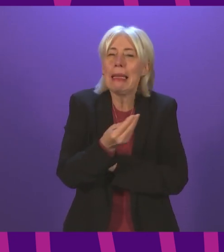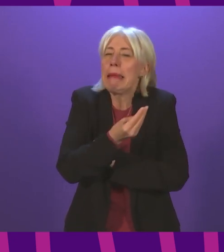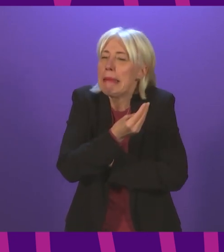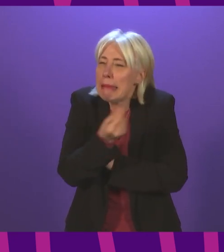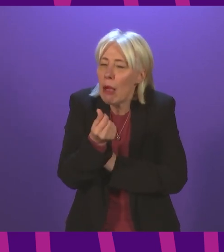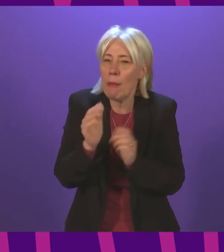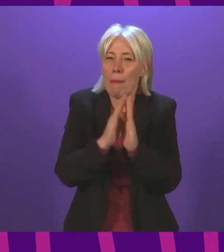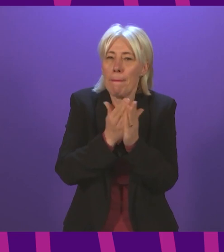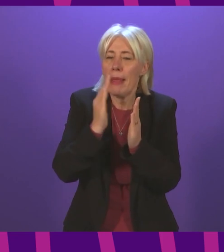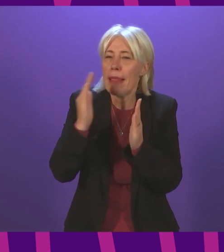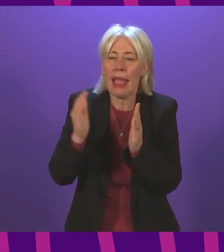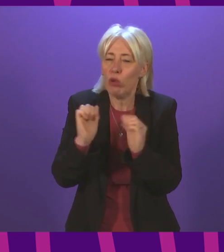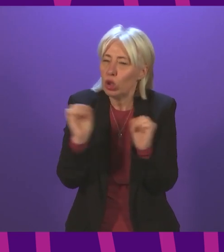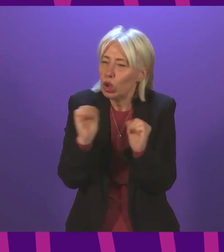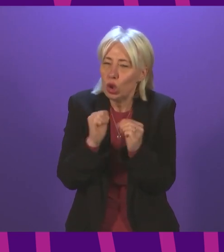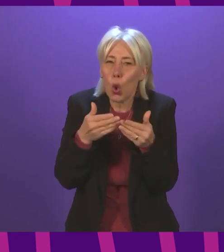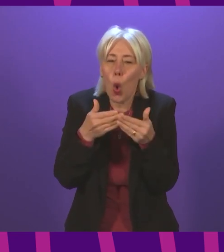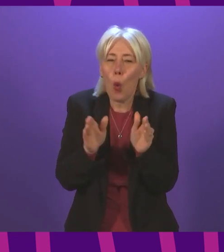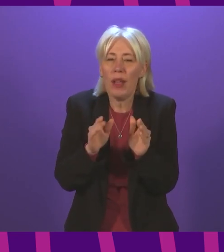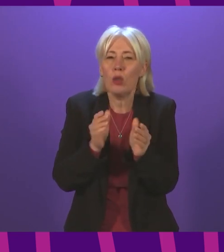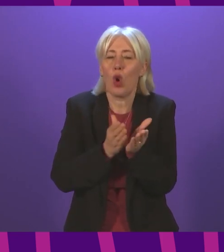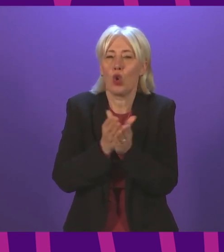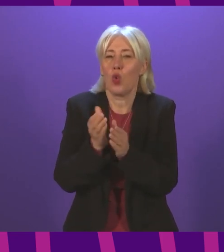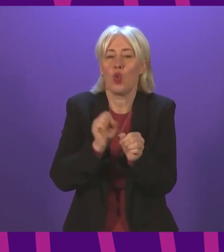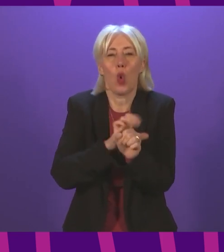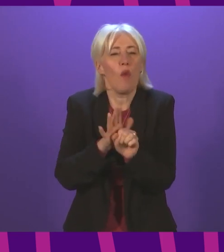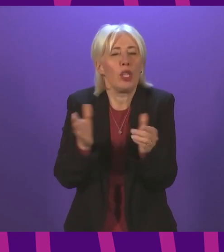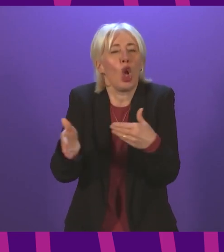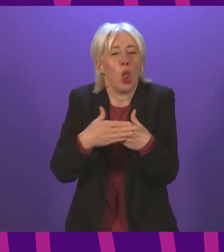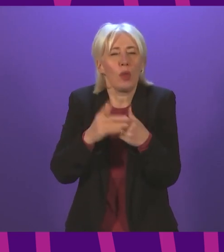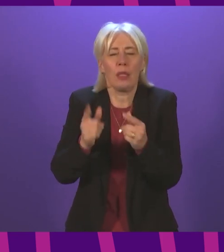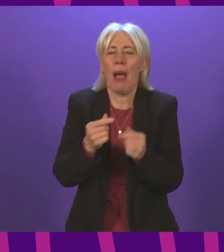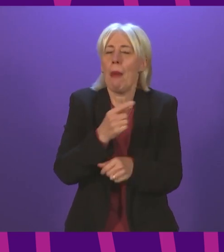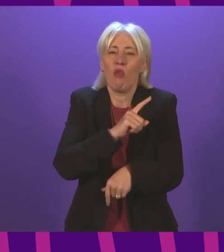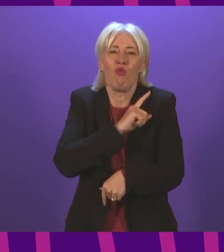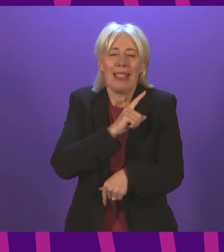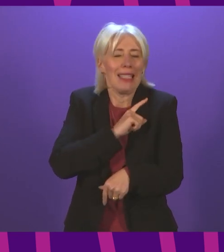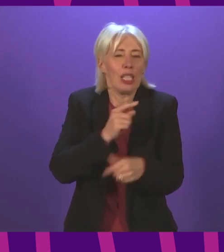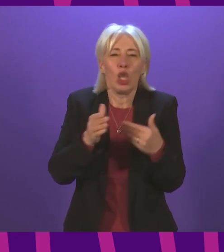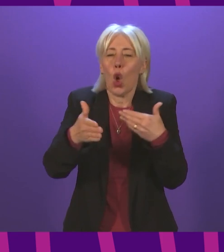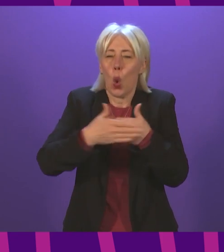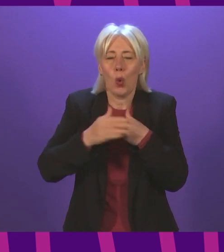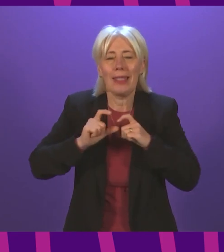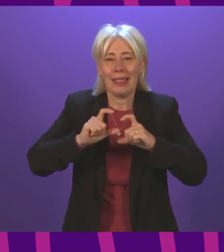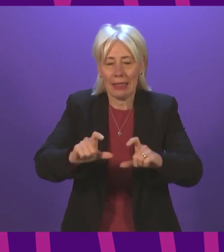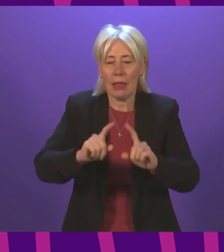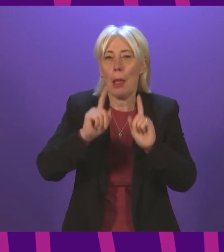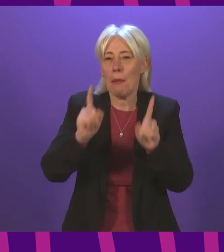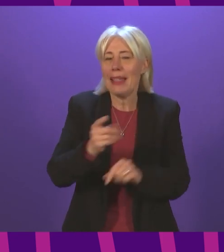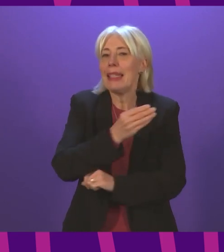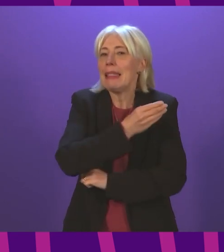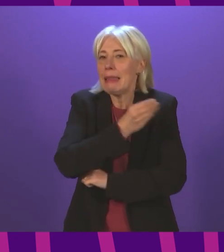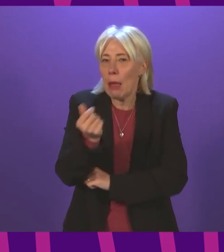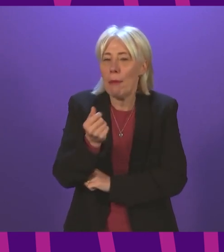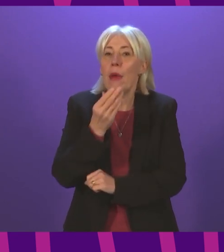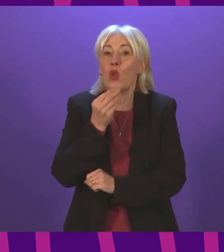reopened after the Covid closures. There are a number of reasons for this, I understand, including the fact that some